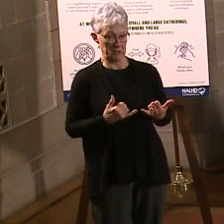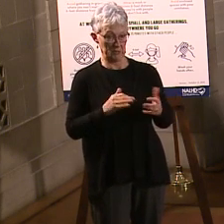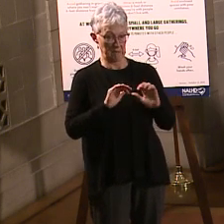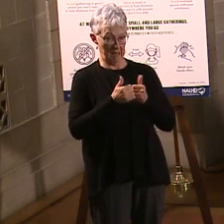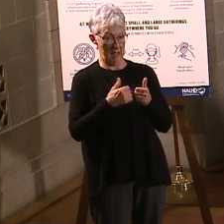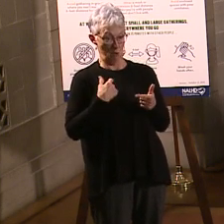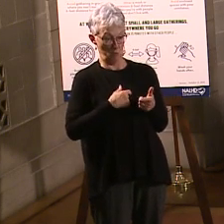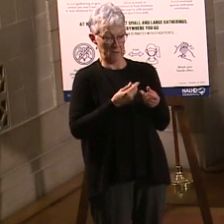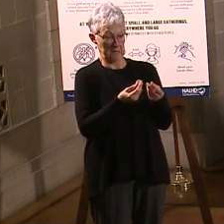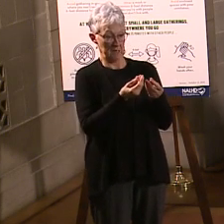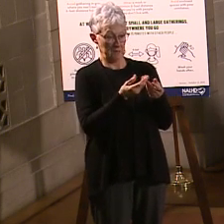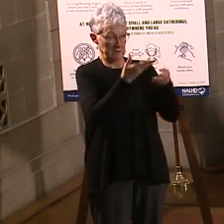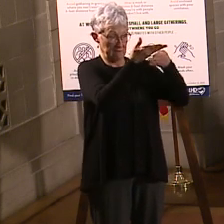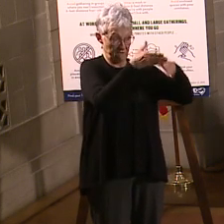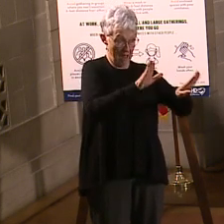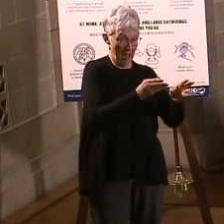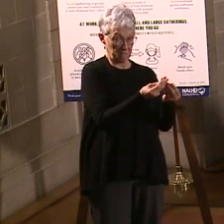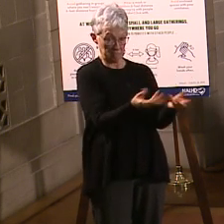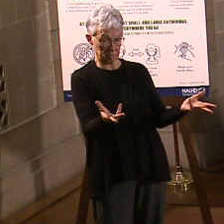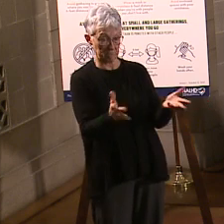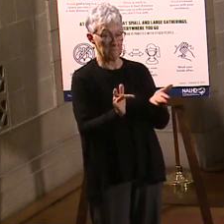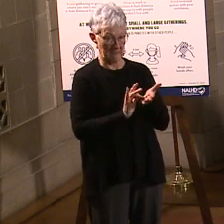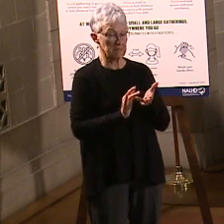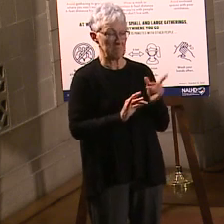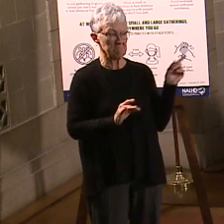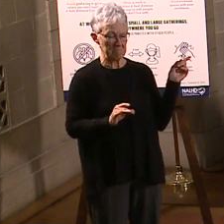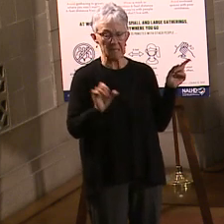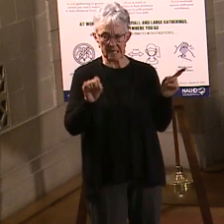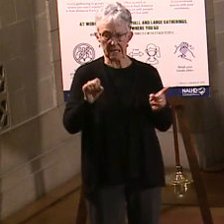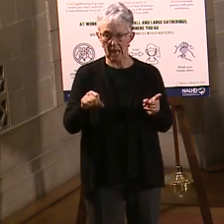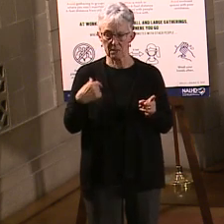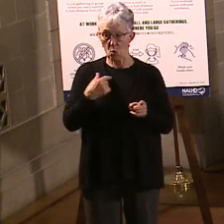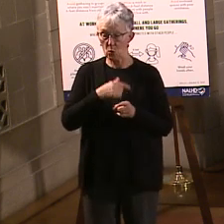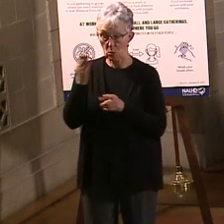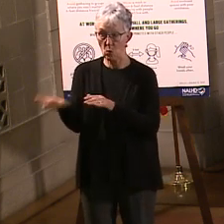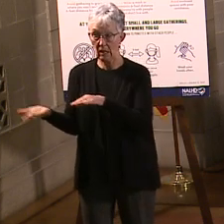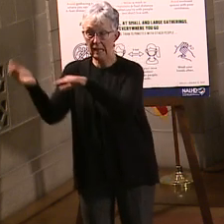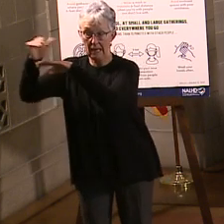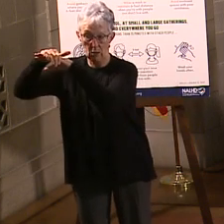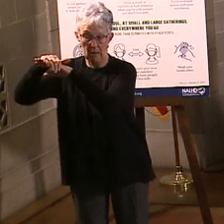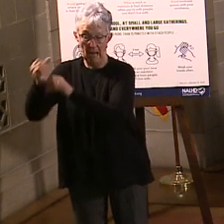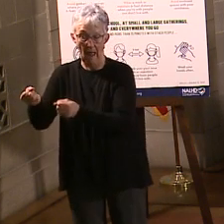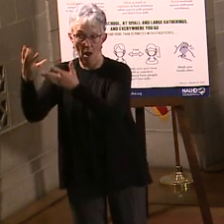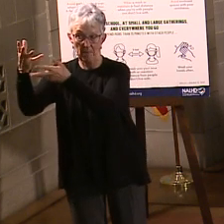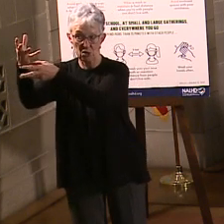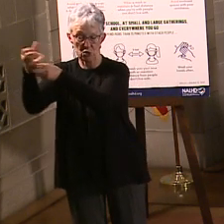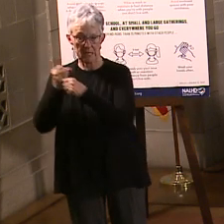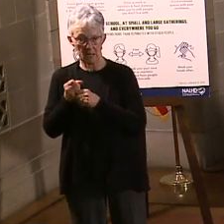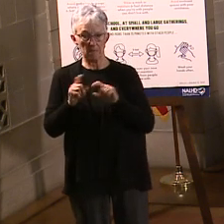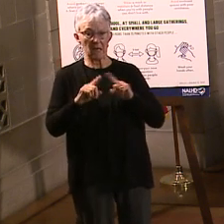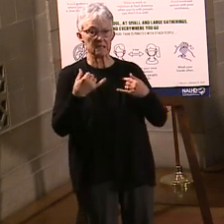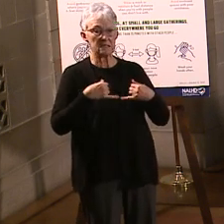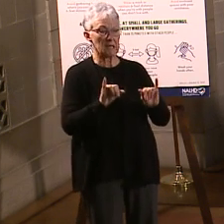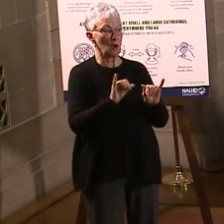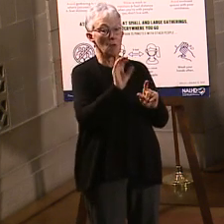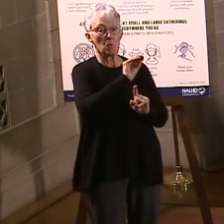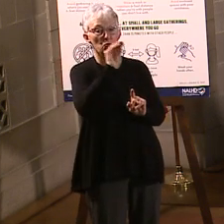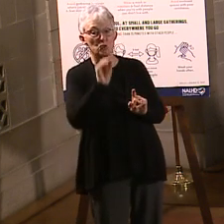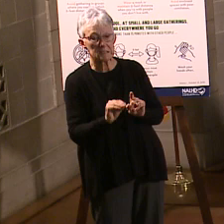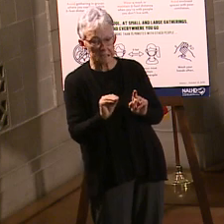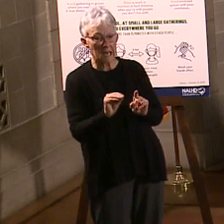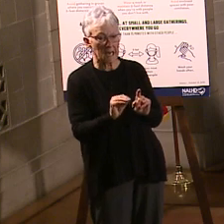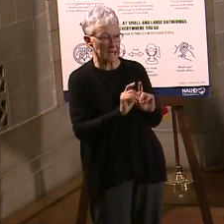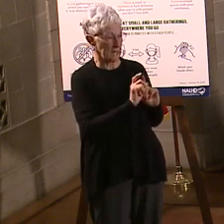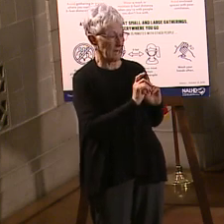absolutely. So with the increased doses of vaccine coming in, we will still allocate that based upon the population we are currently serving